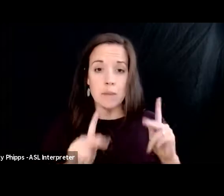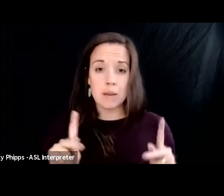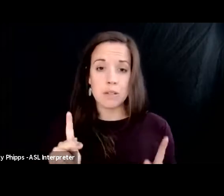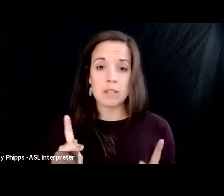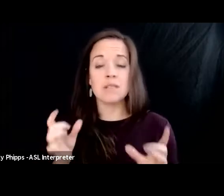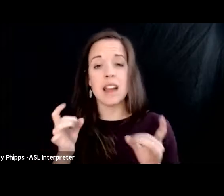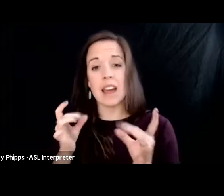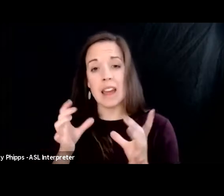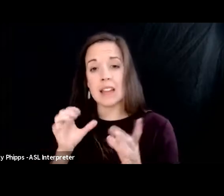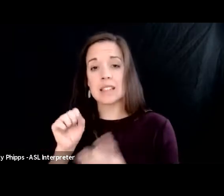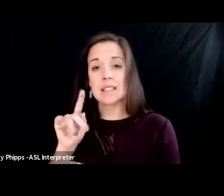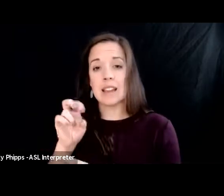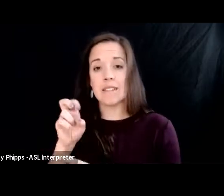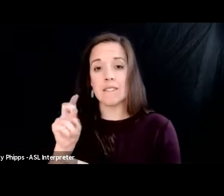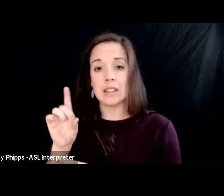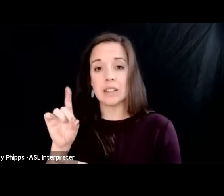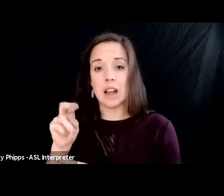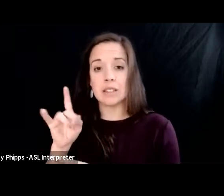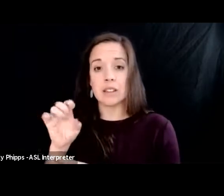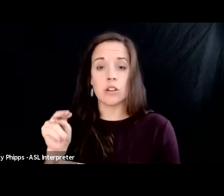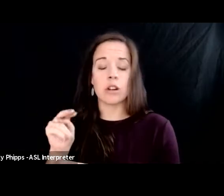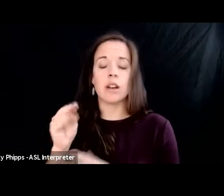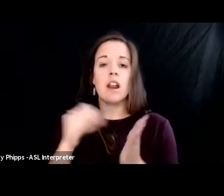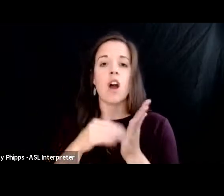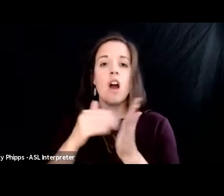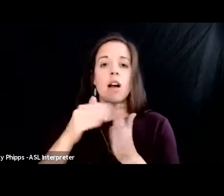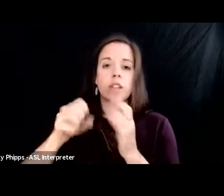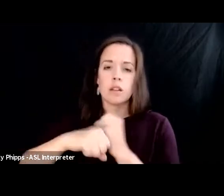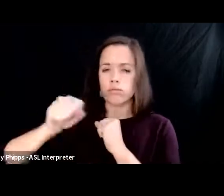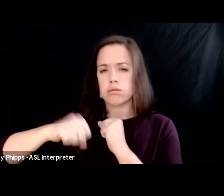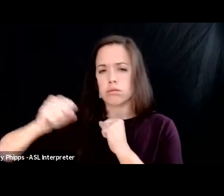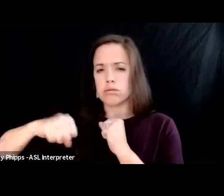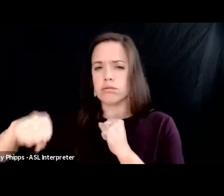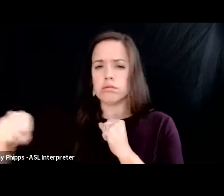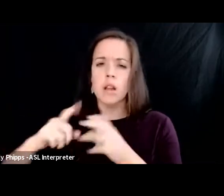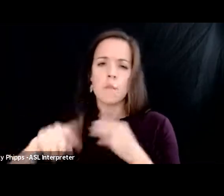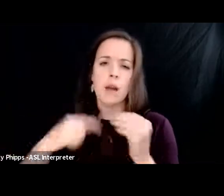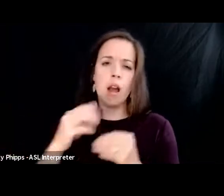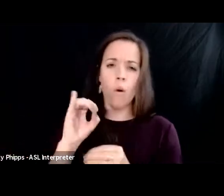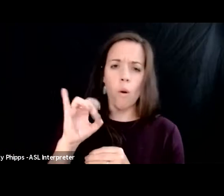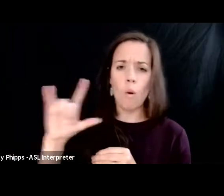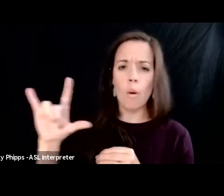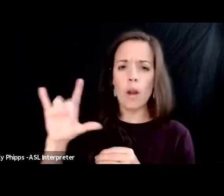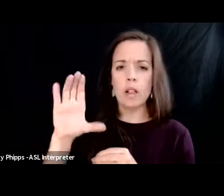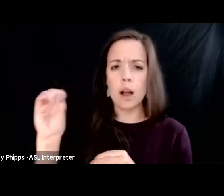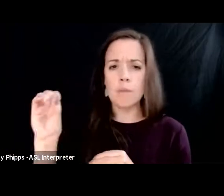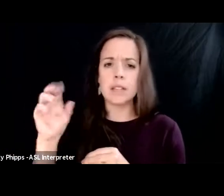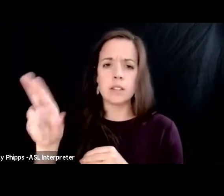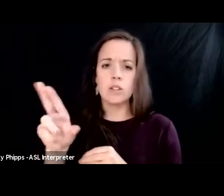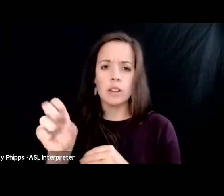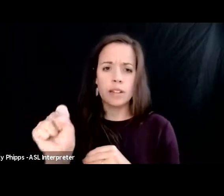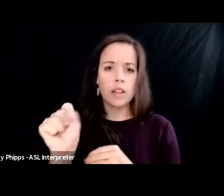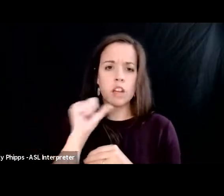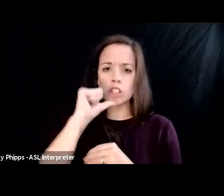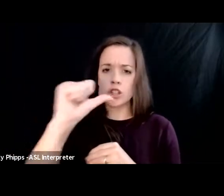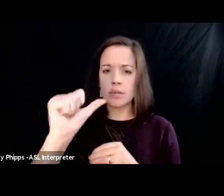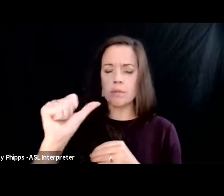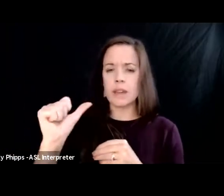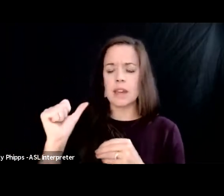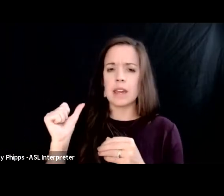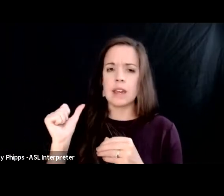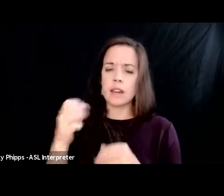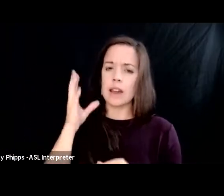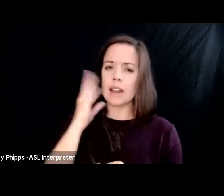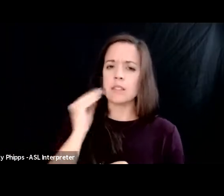donzinger and would often wax on about how oil companies in the united states shouldn't be subject to